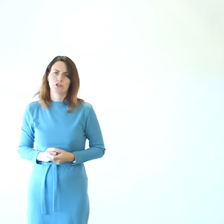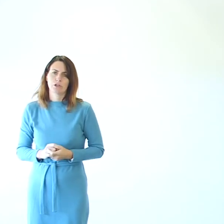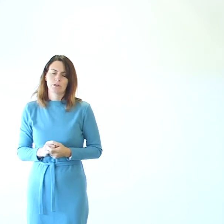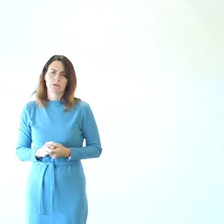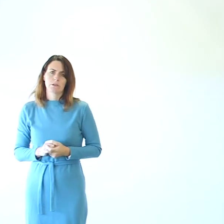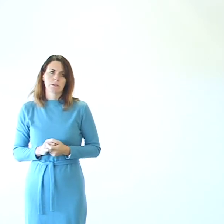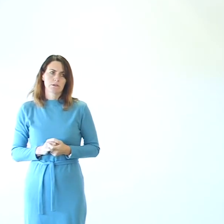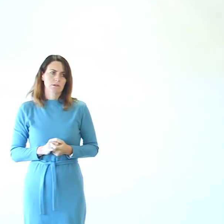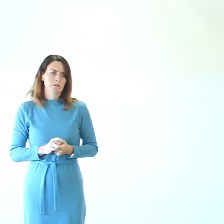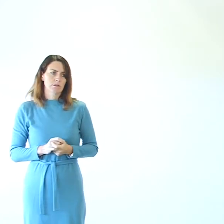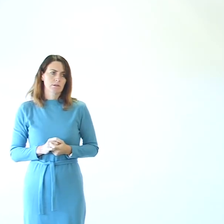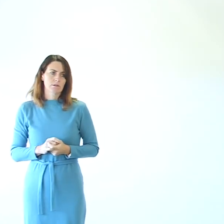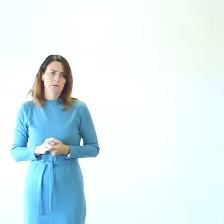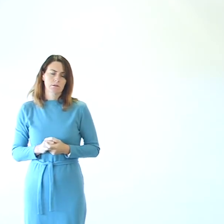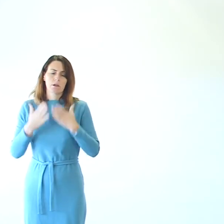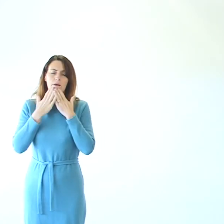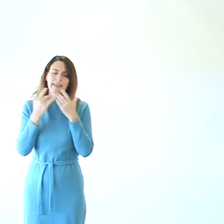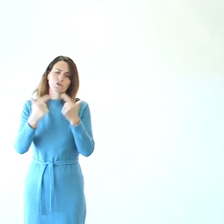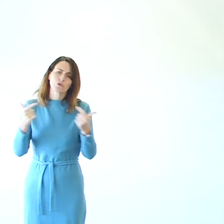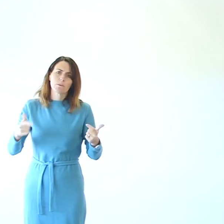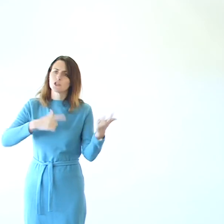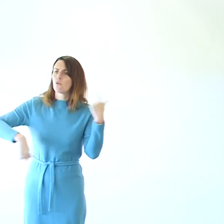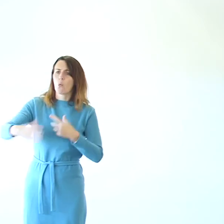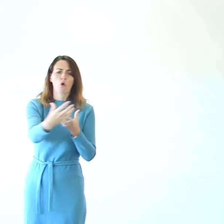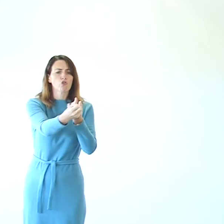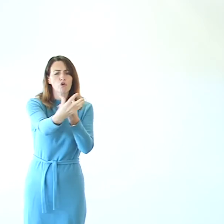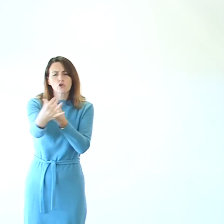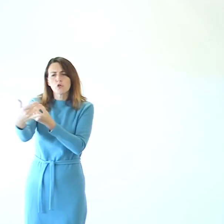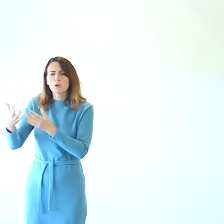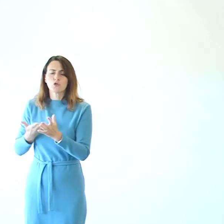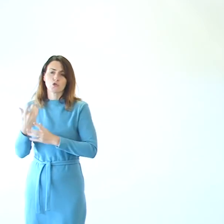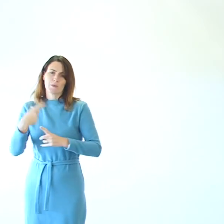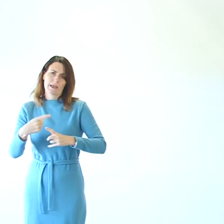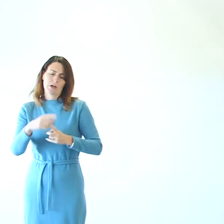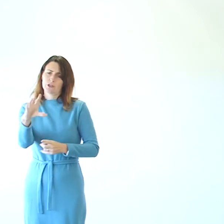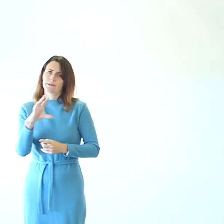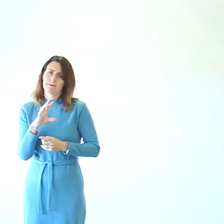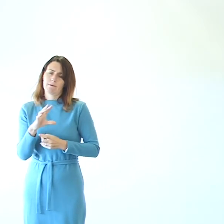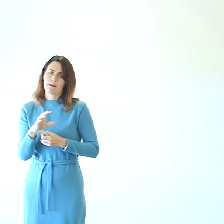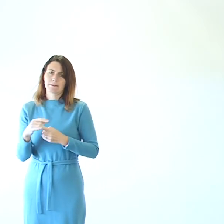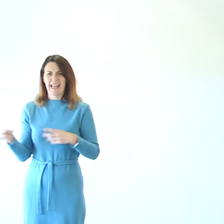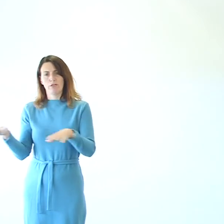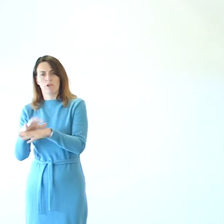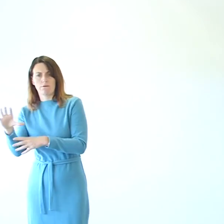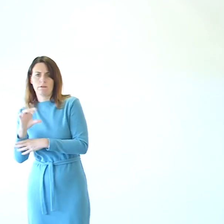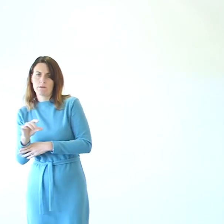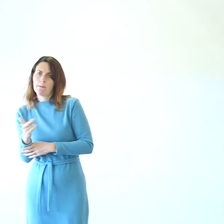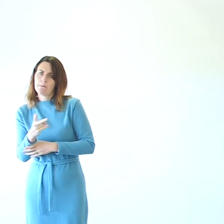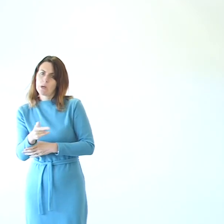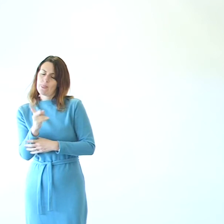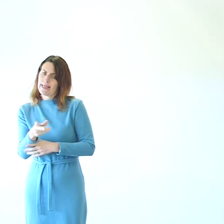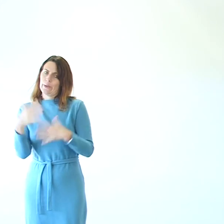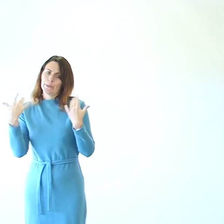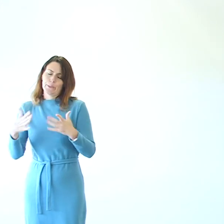We also, again, I want to thank you so much for all your contributions to our Emergency Fund and the Recovery Fund. It does